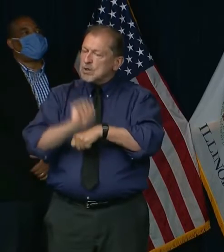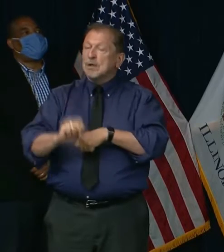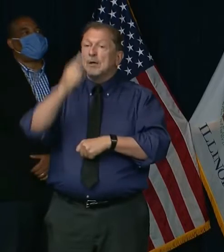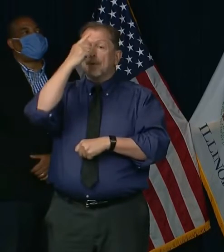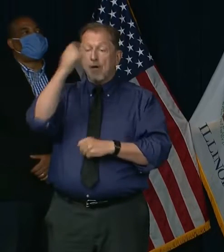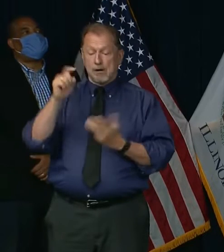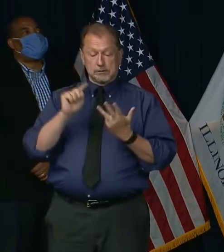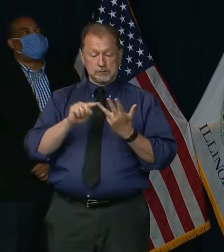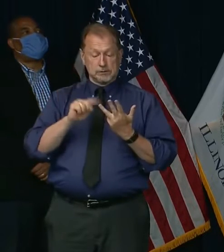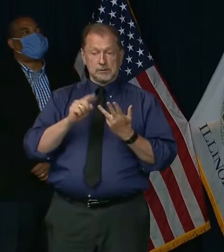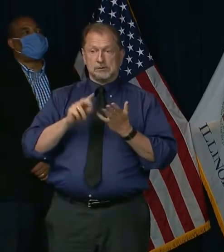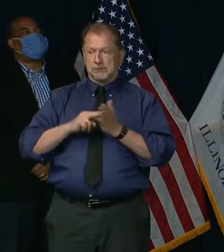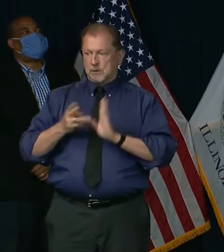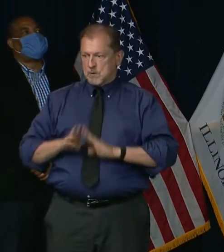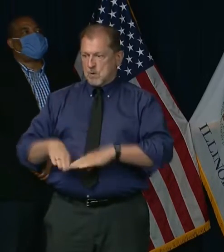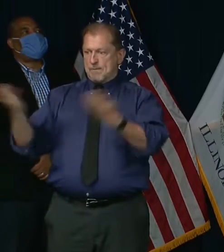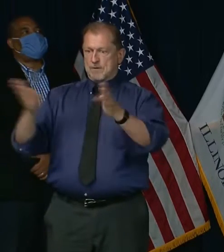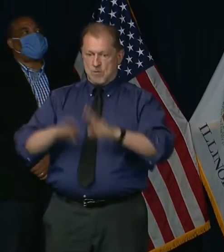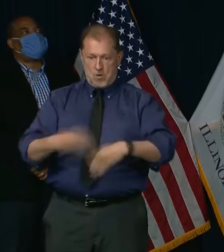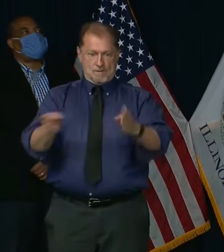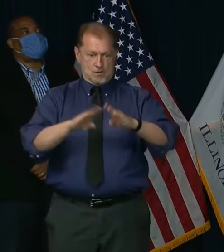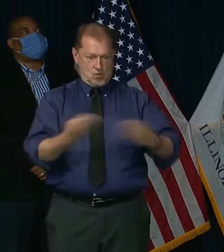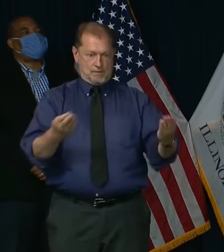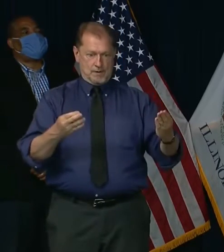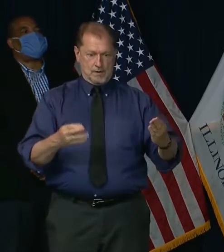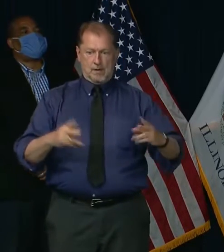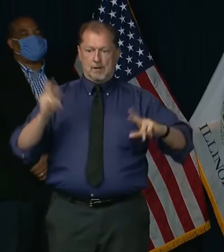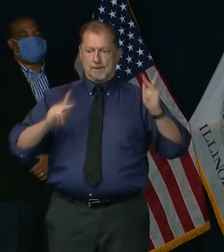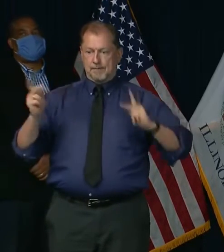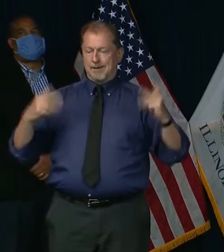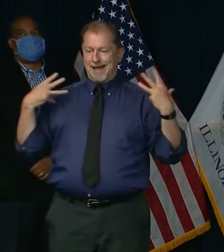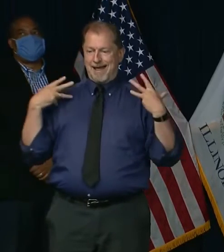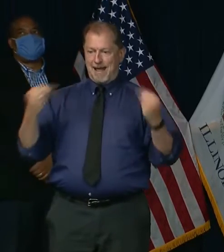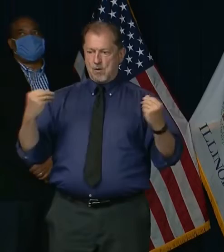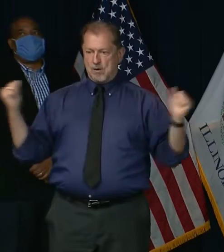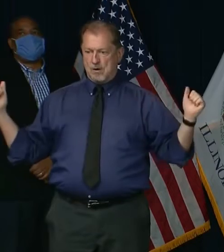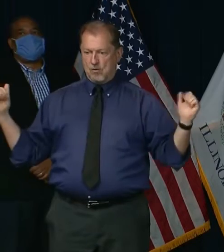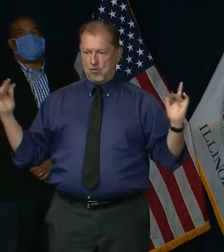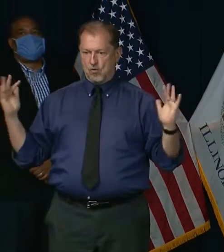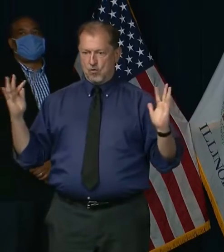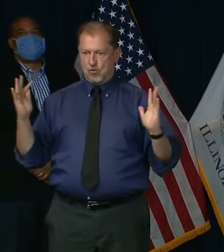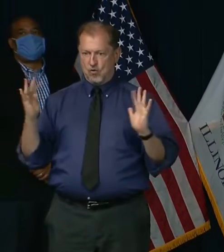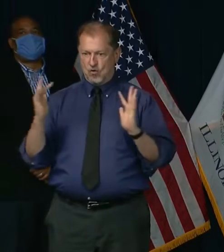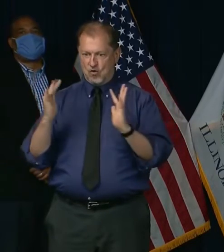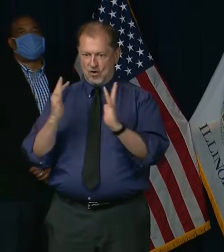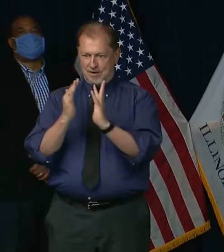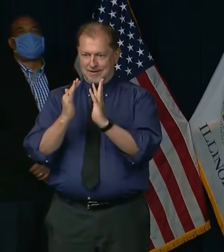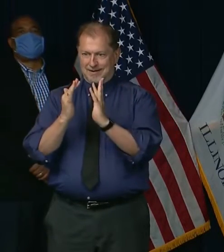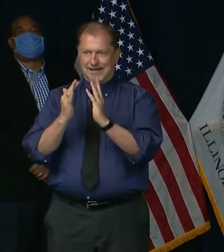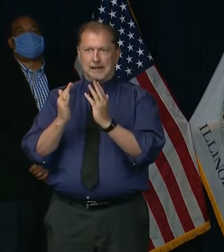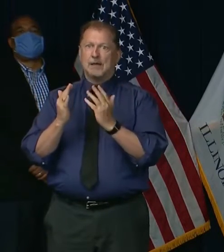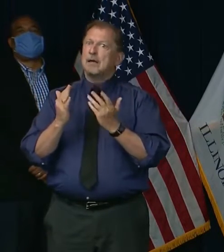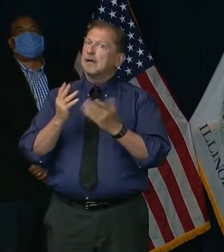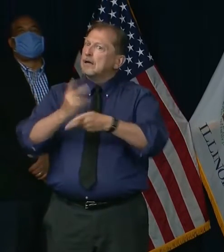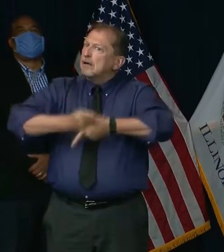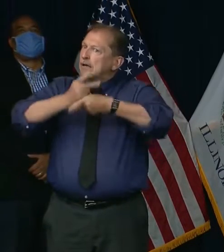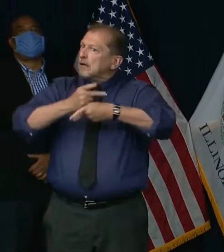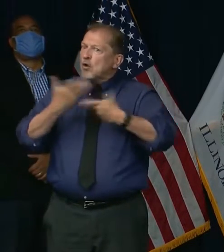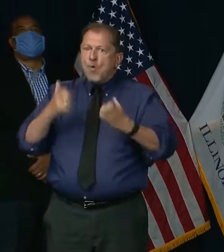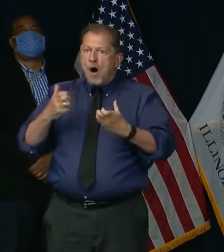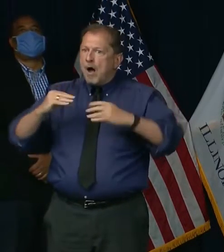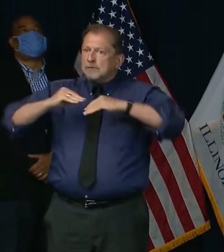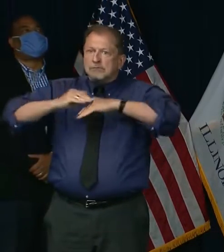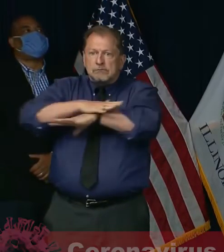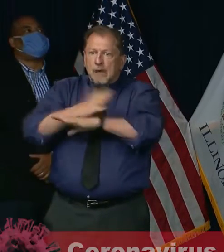are many more opportunities for the spread of COVID-19. The virus hasn't gone away, and when people